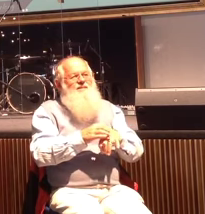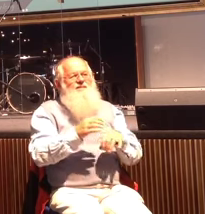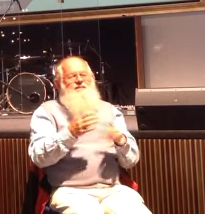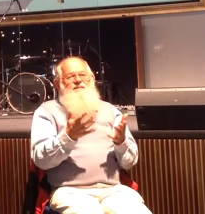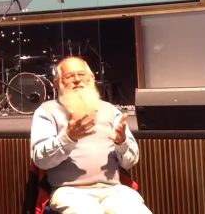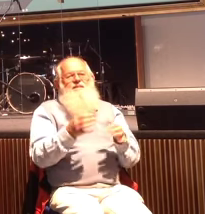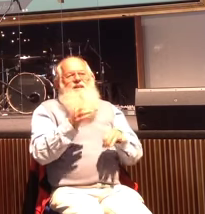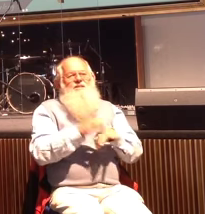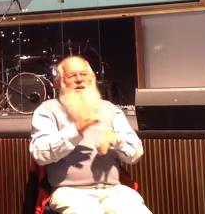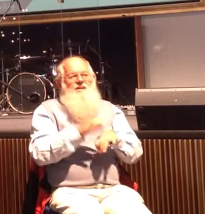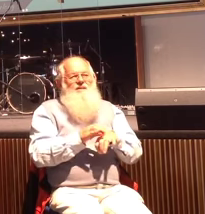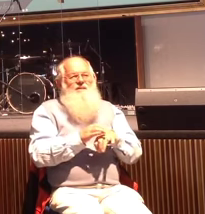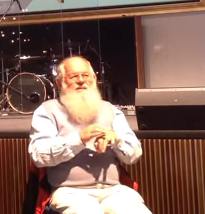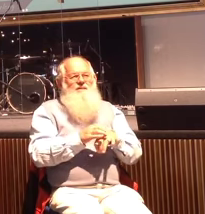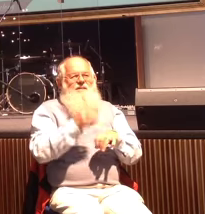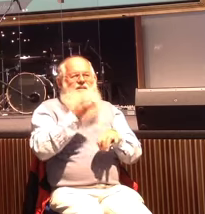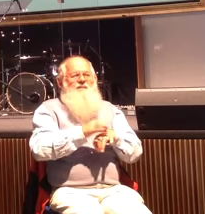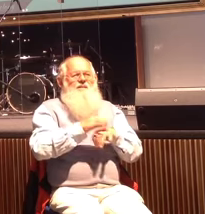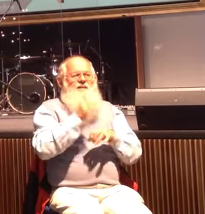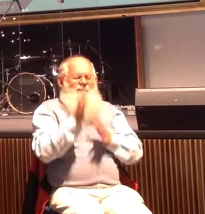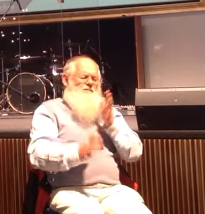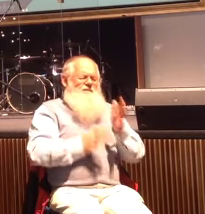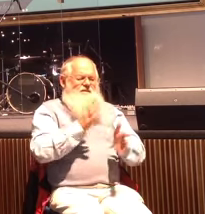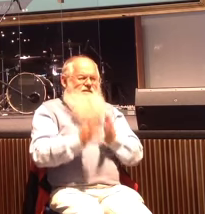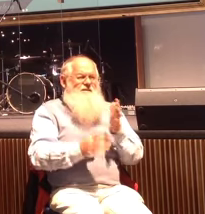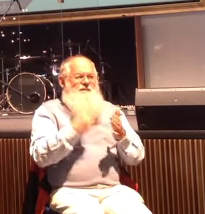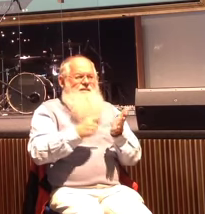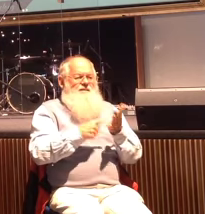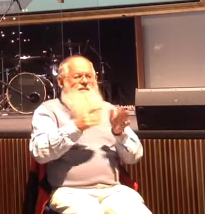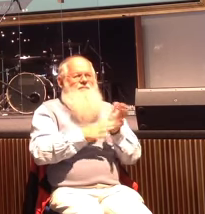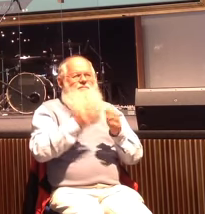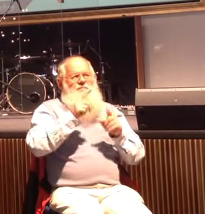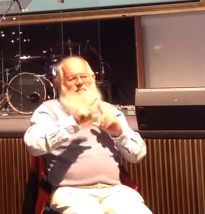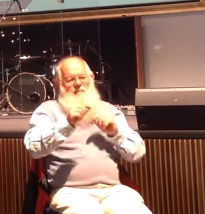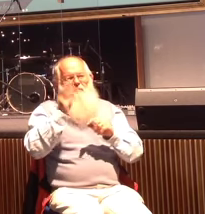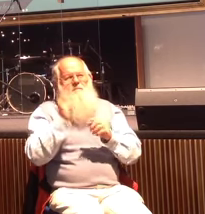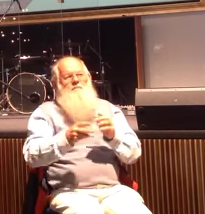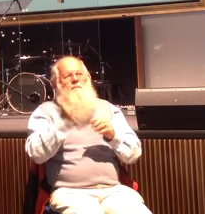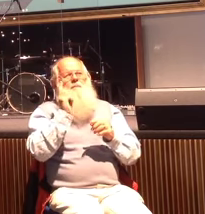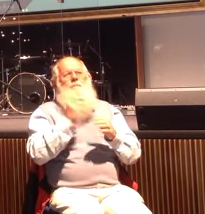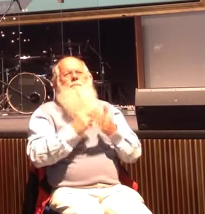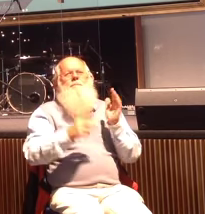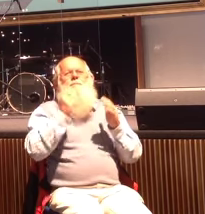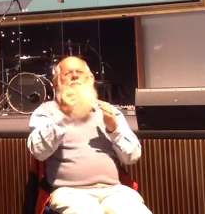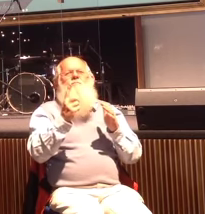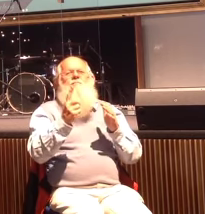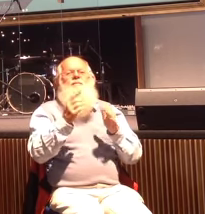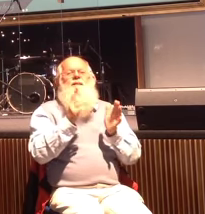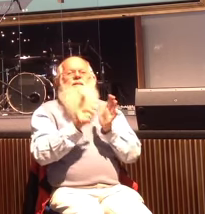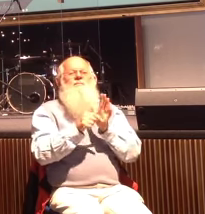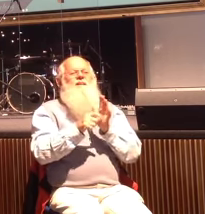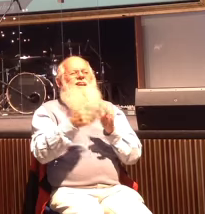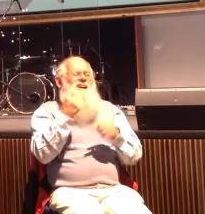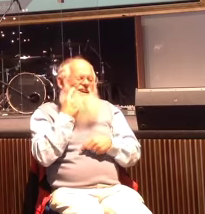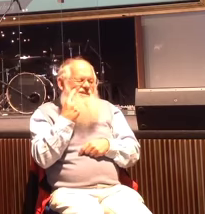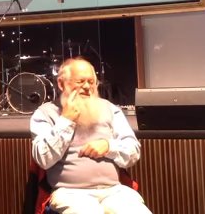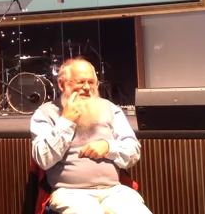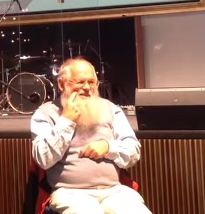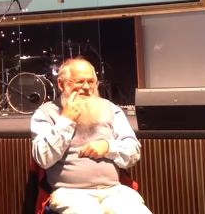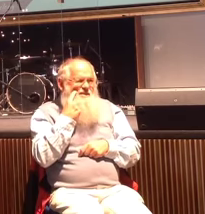team, but it was him who came running. And the team followed him. And within a minute, he'd assess the situation. I'm still panicking because,